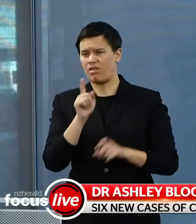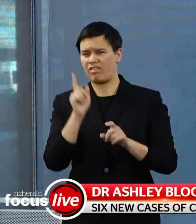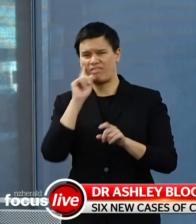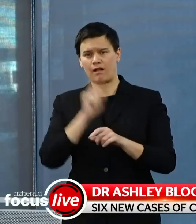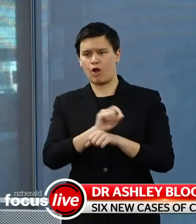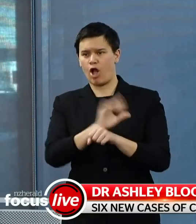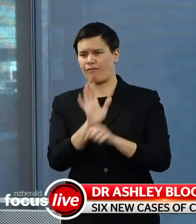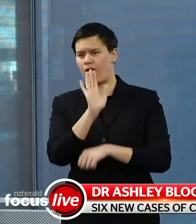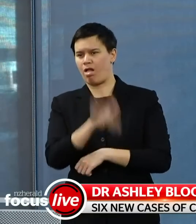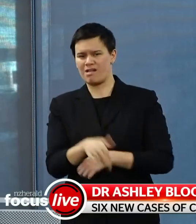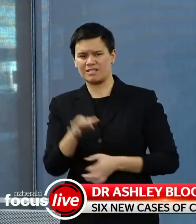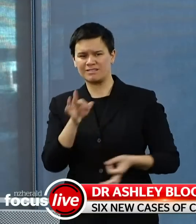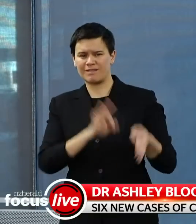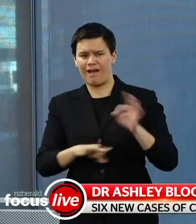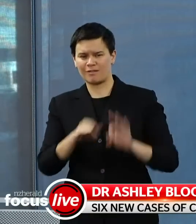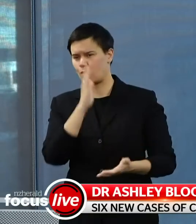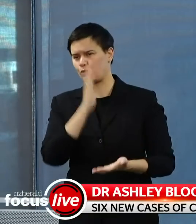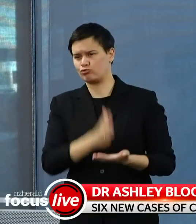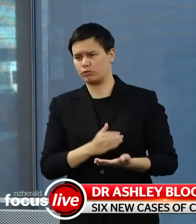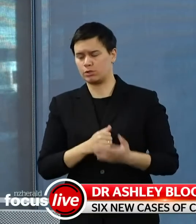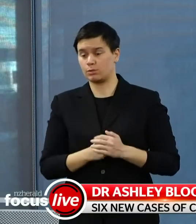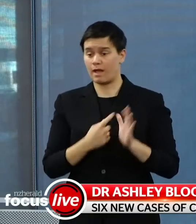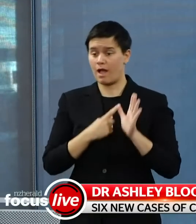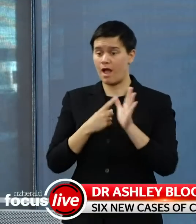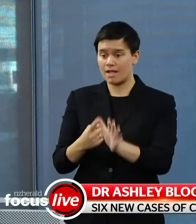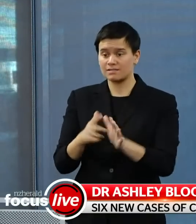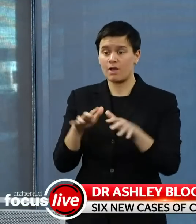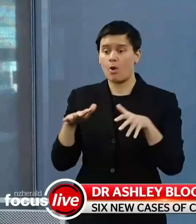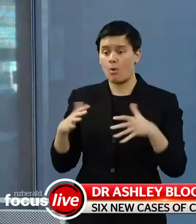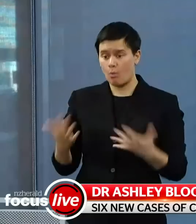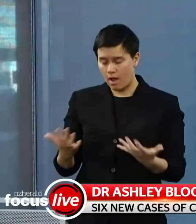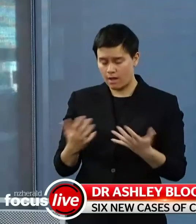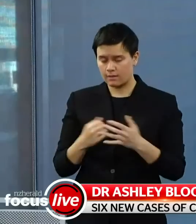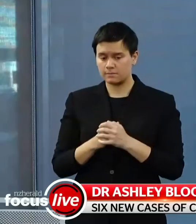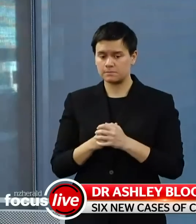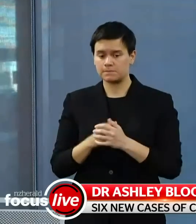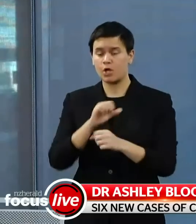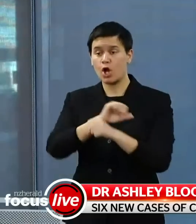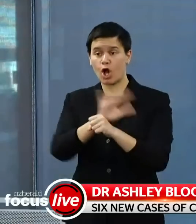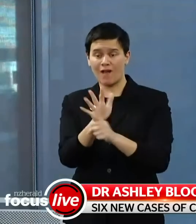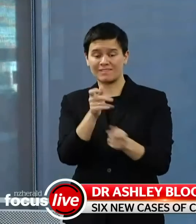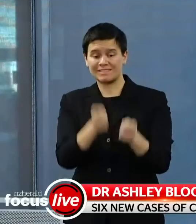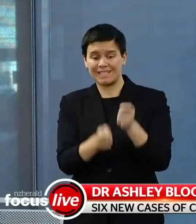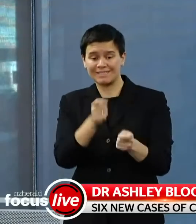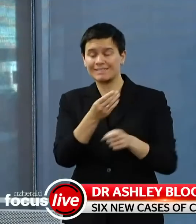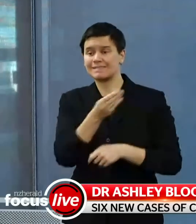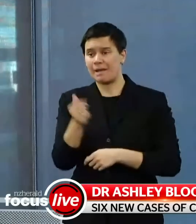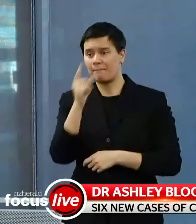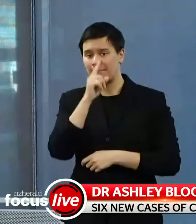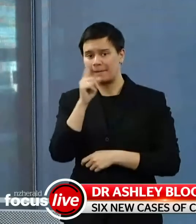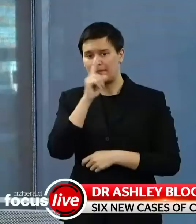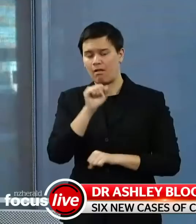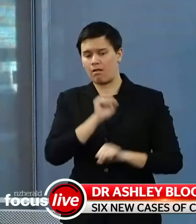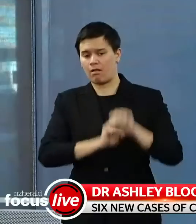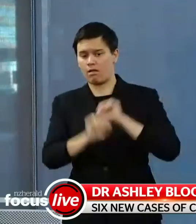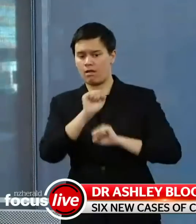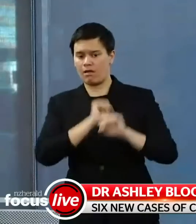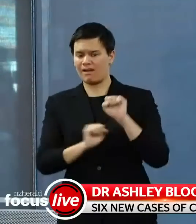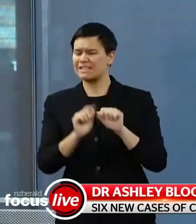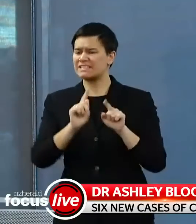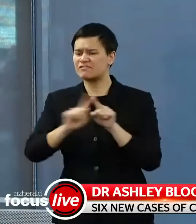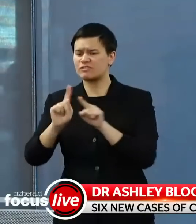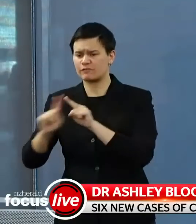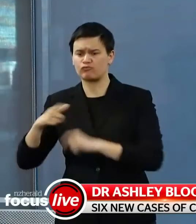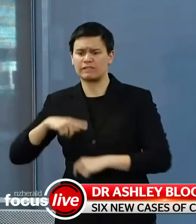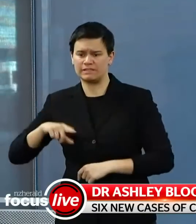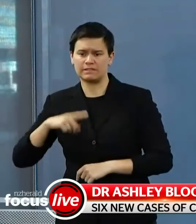think there are a number of reasons why people don't like being tested, um, or want to be tested. I guess, first of all, they have